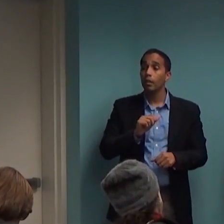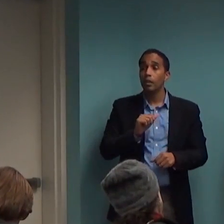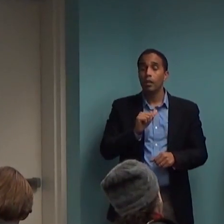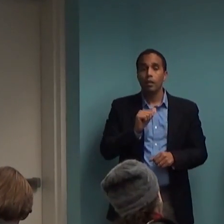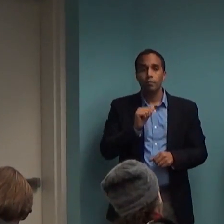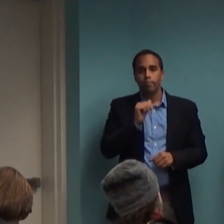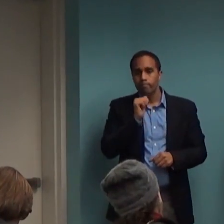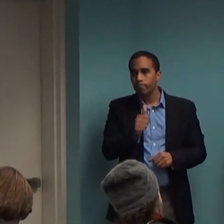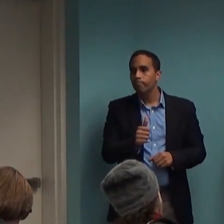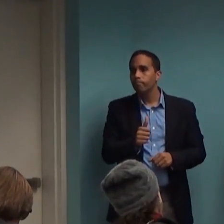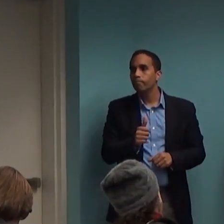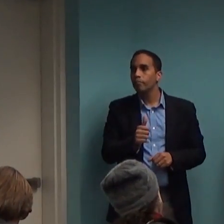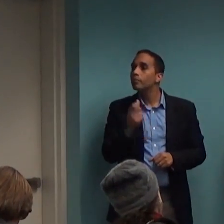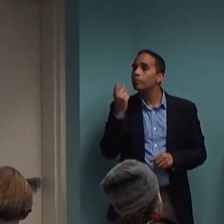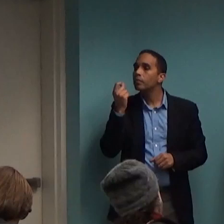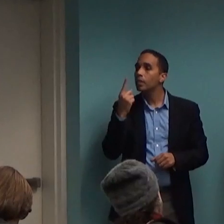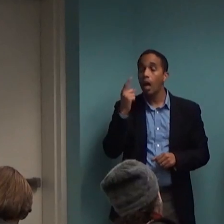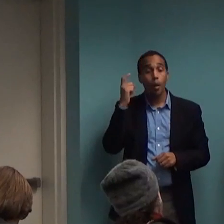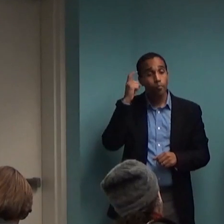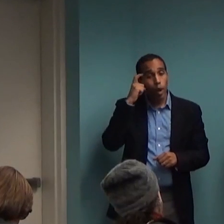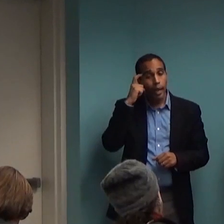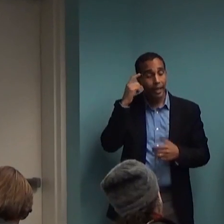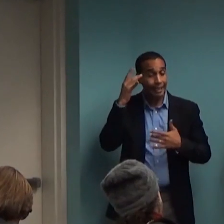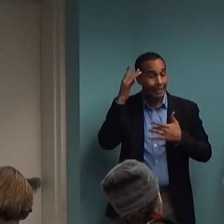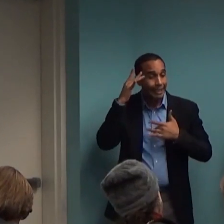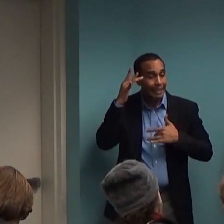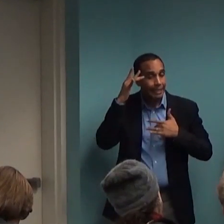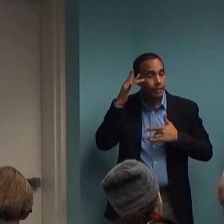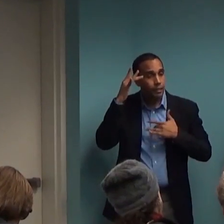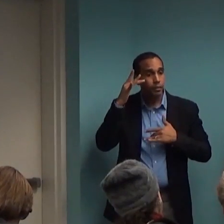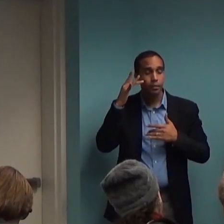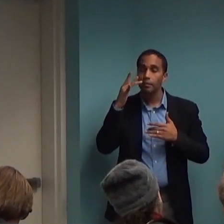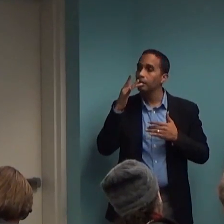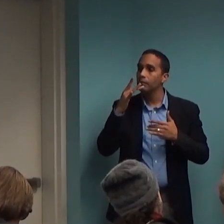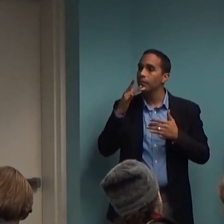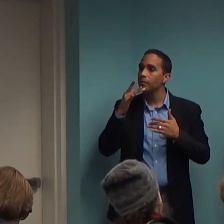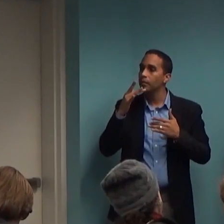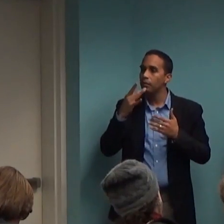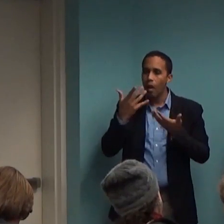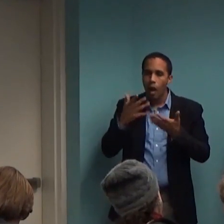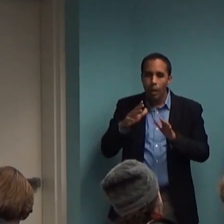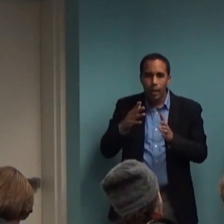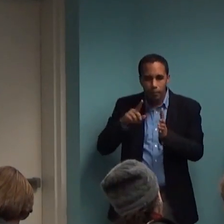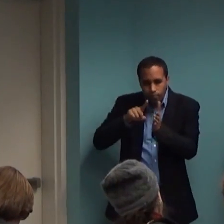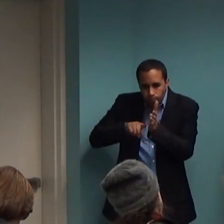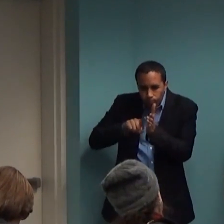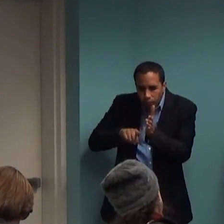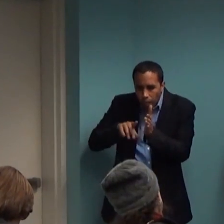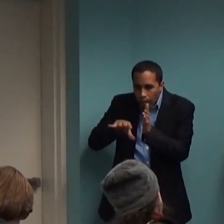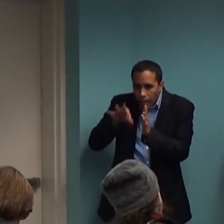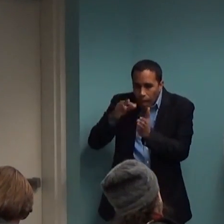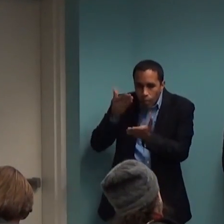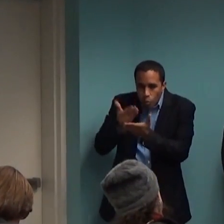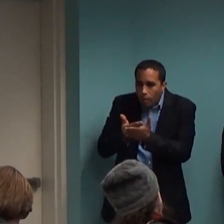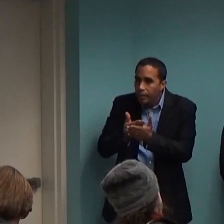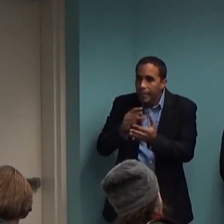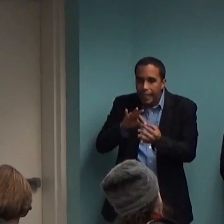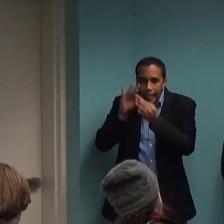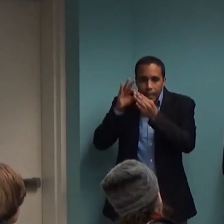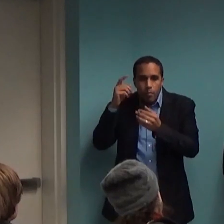basis for saying that it's a brain disease that can be identified in some specific neural region. And I think psychiatry would disagree